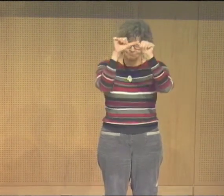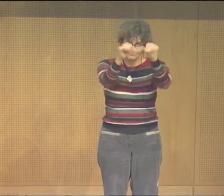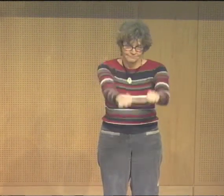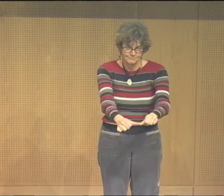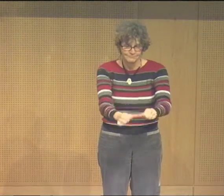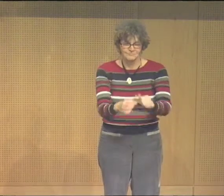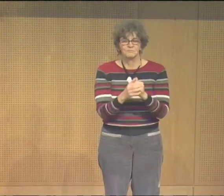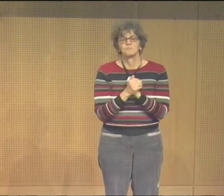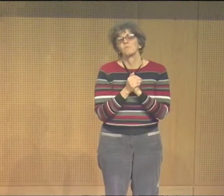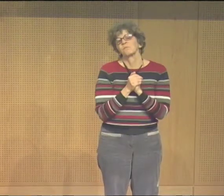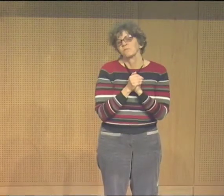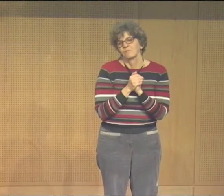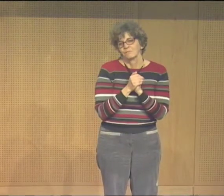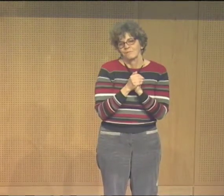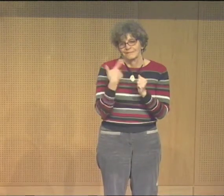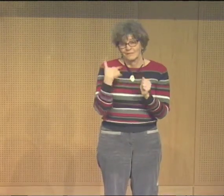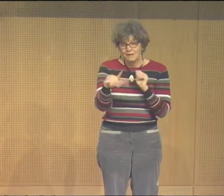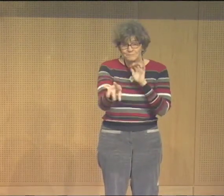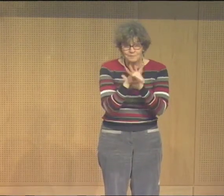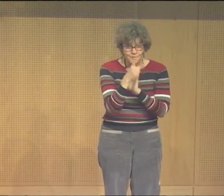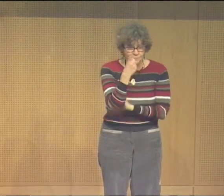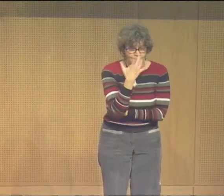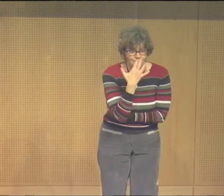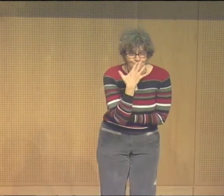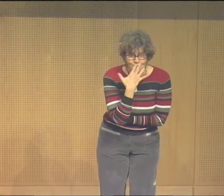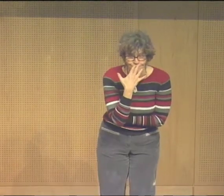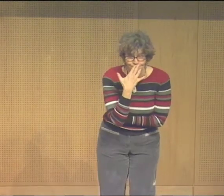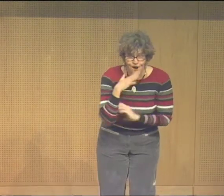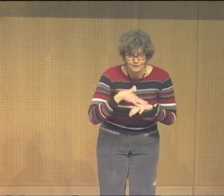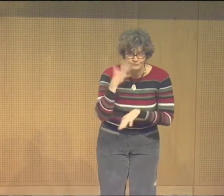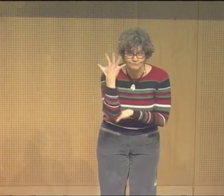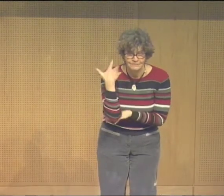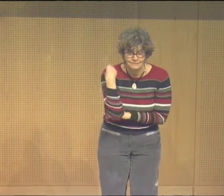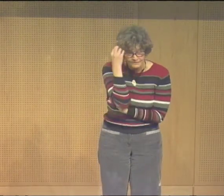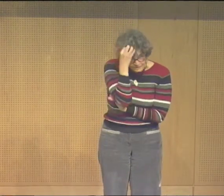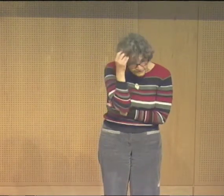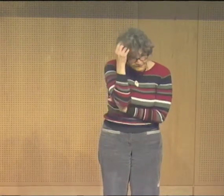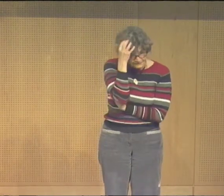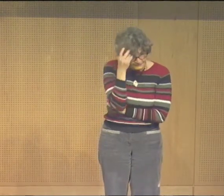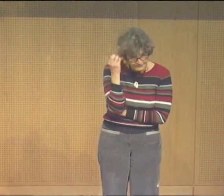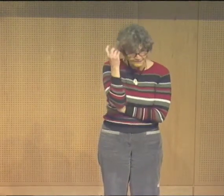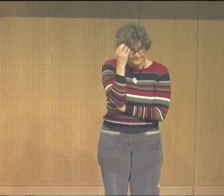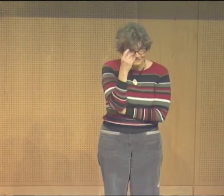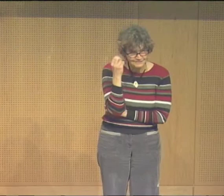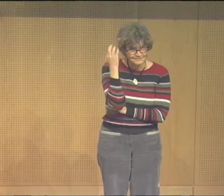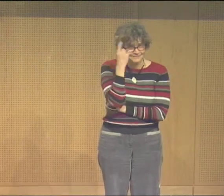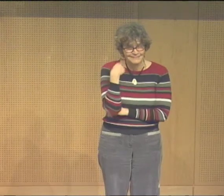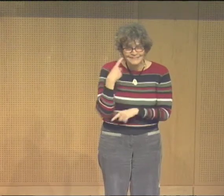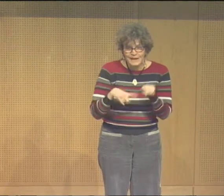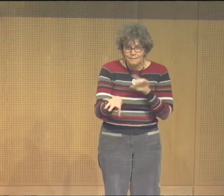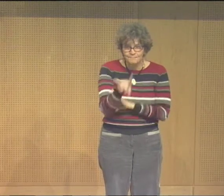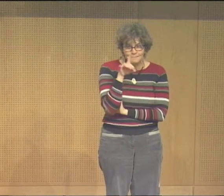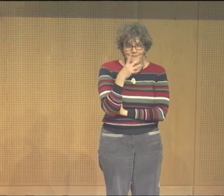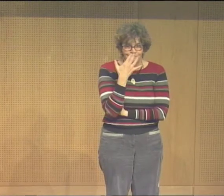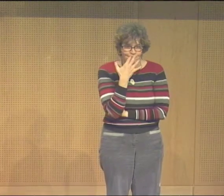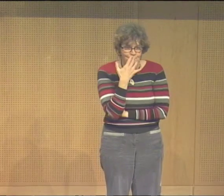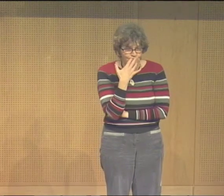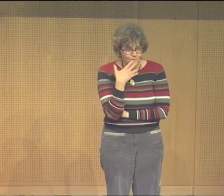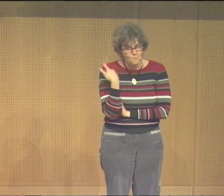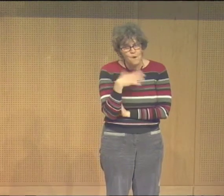is to show the eternity of the earth. And I thought, now what color should I use for the tree?